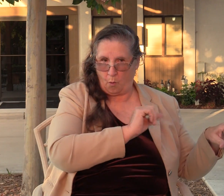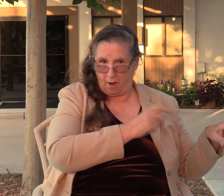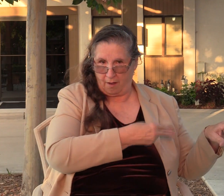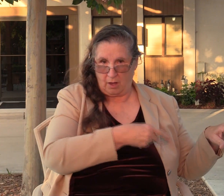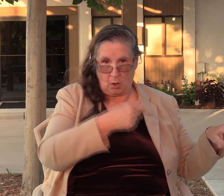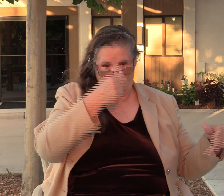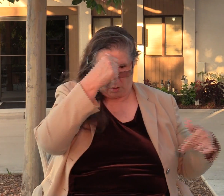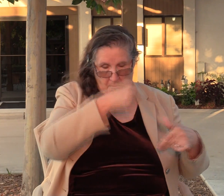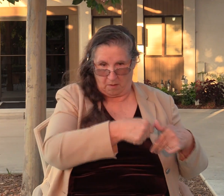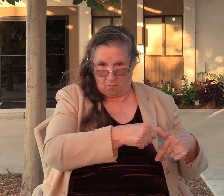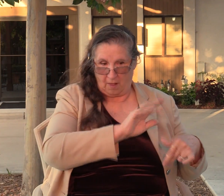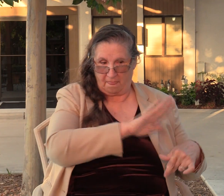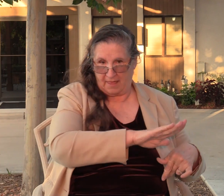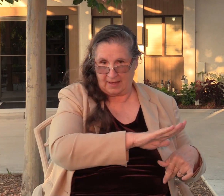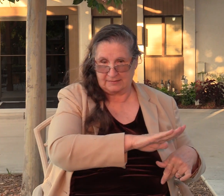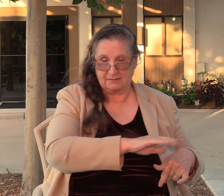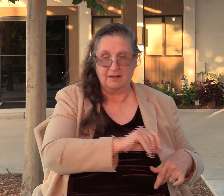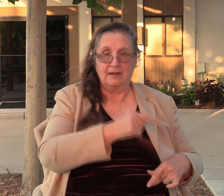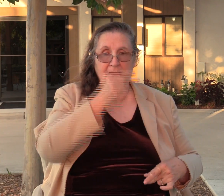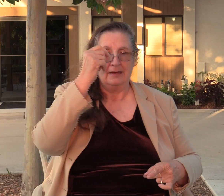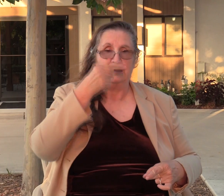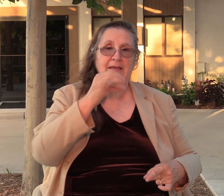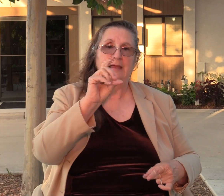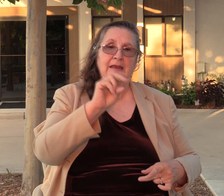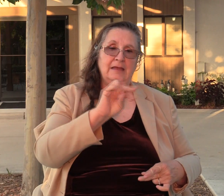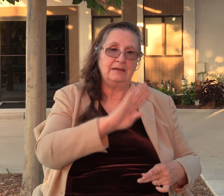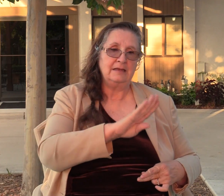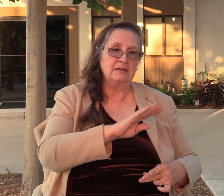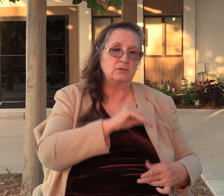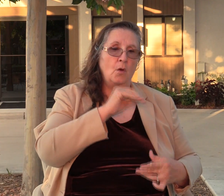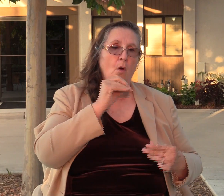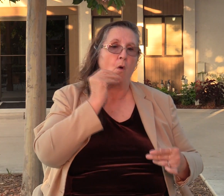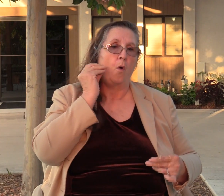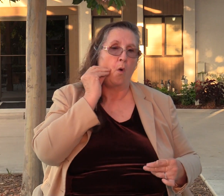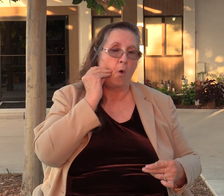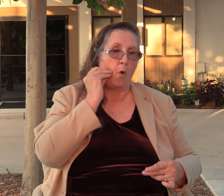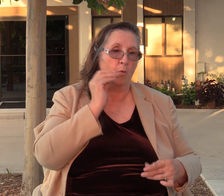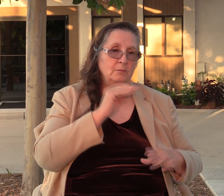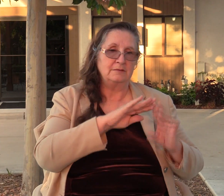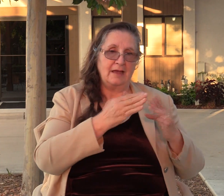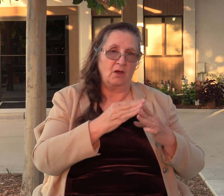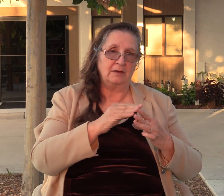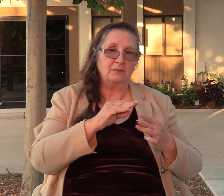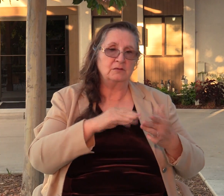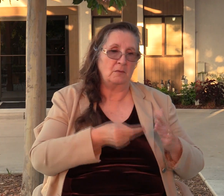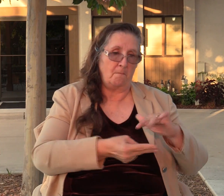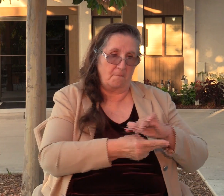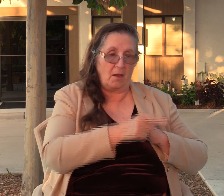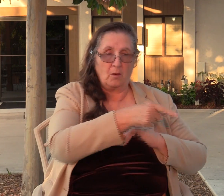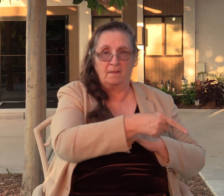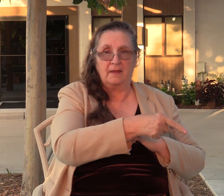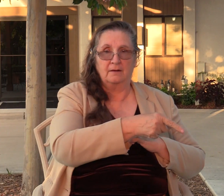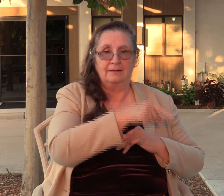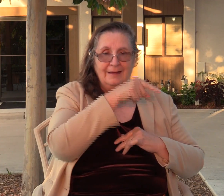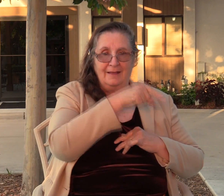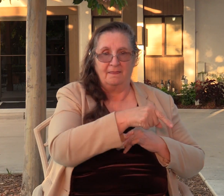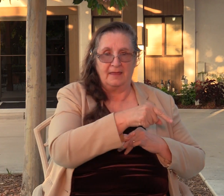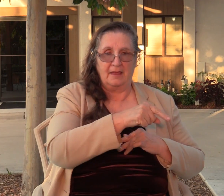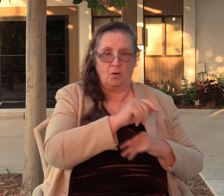that's where Gideon's hometown was. That's where he was buried is what we learned. And it was there that Abimelech gathered